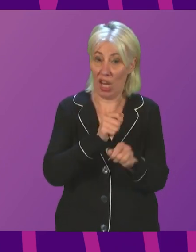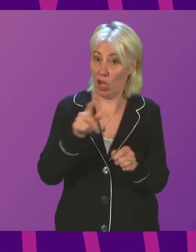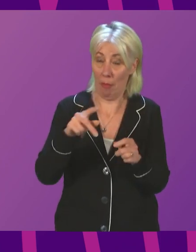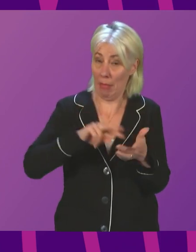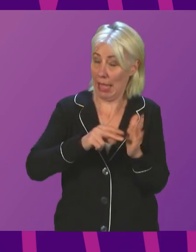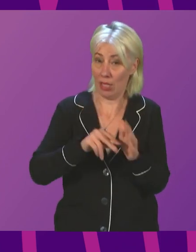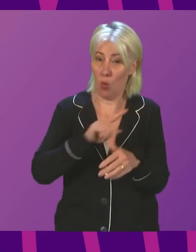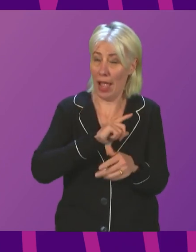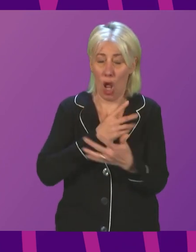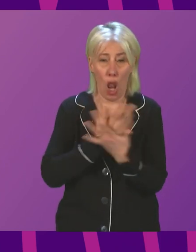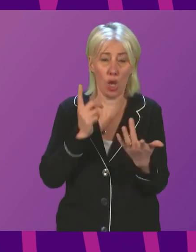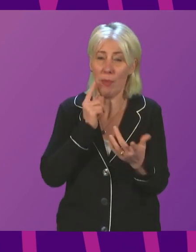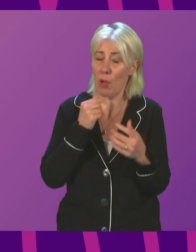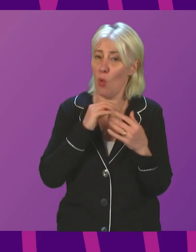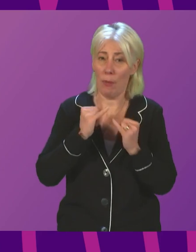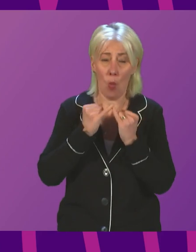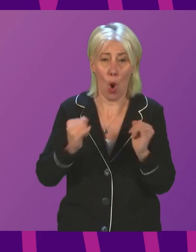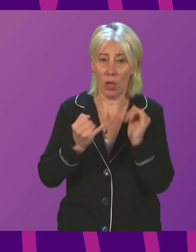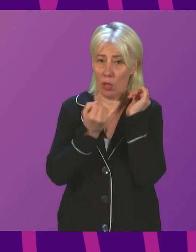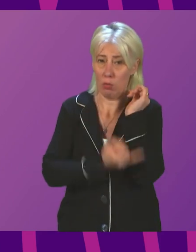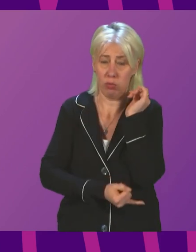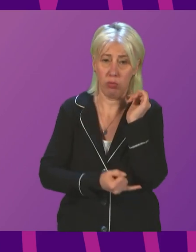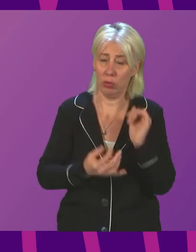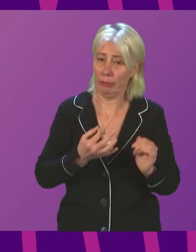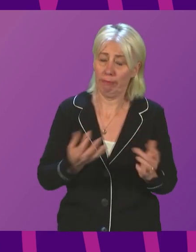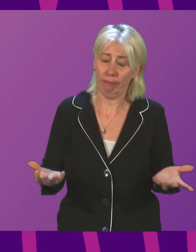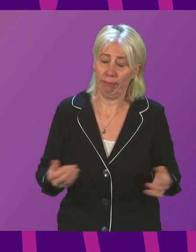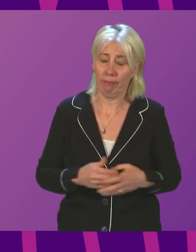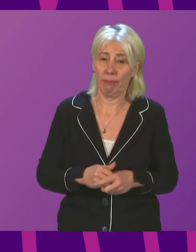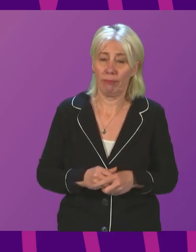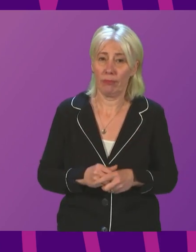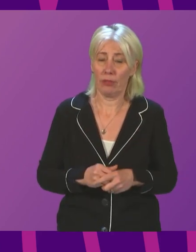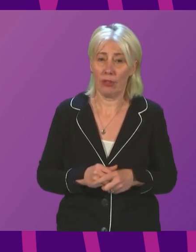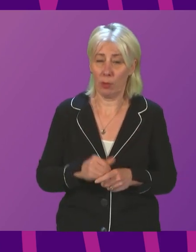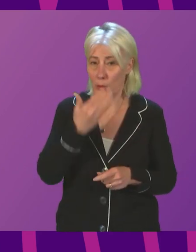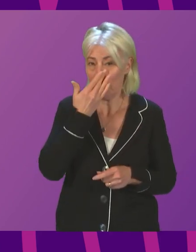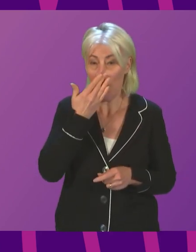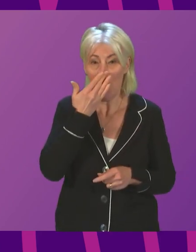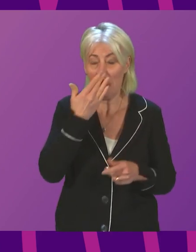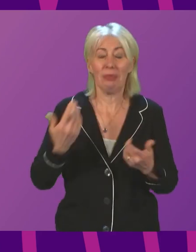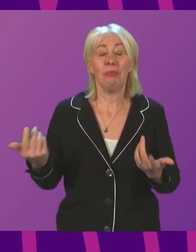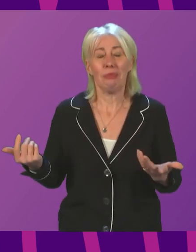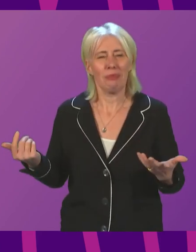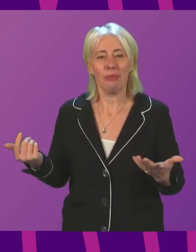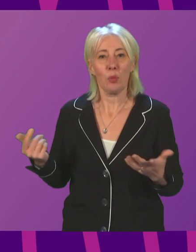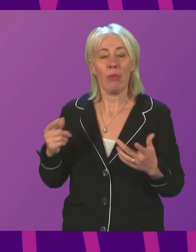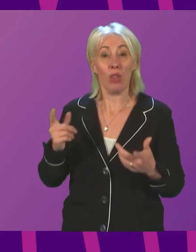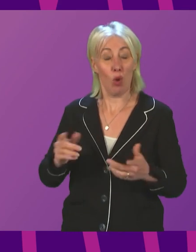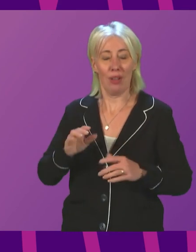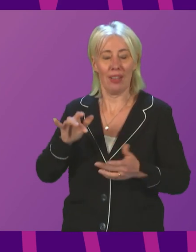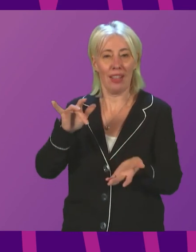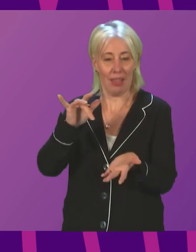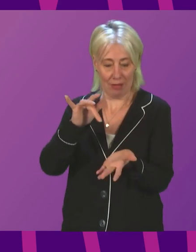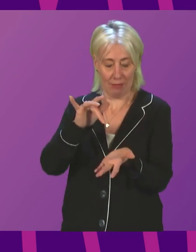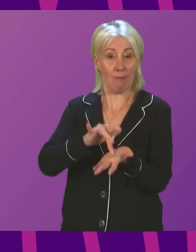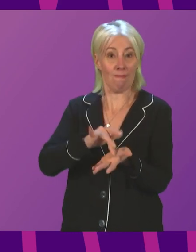millions of people worse off across the UK? Deputy First Minister. Deputy First at the heart of the Government's